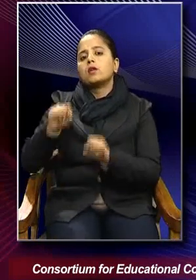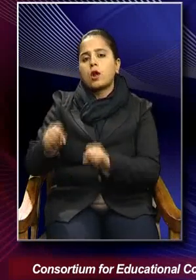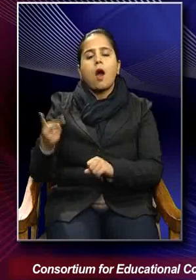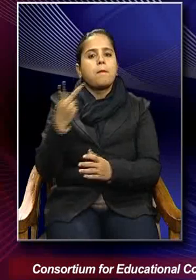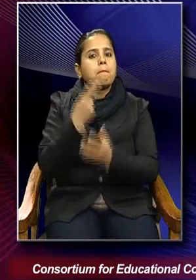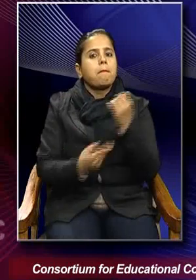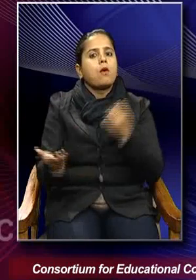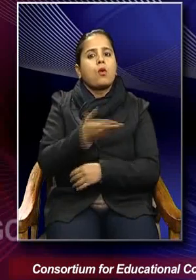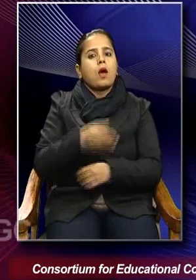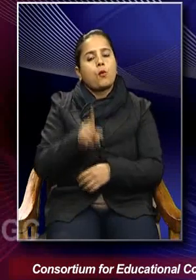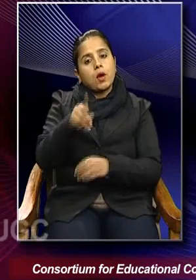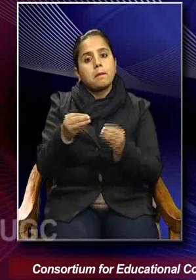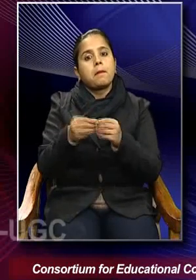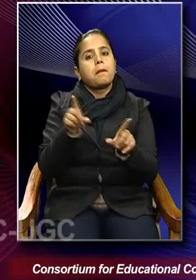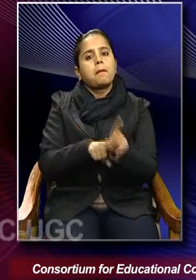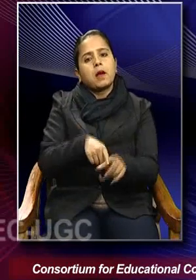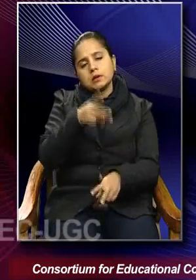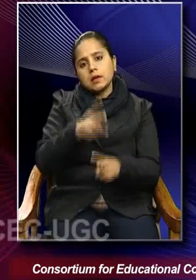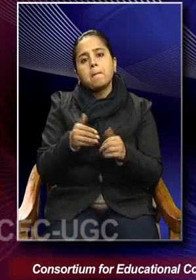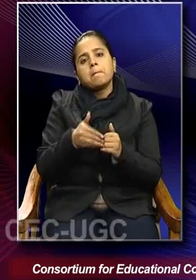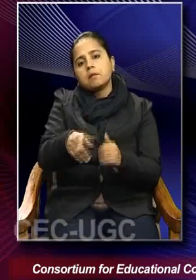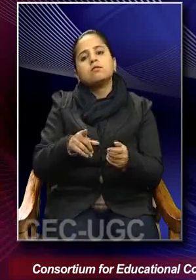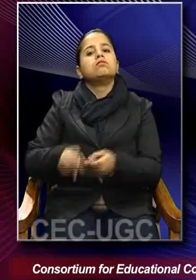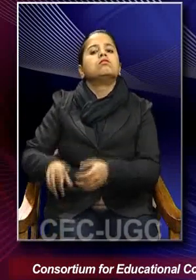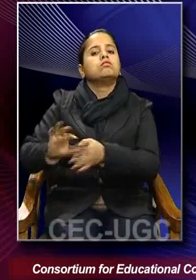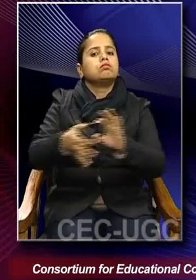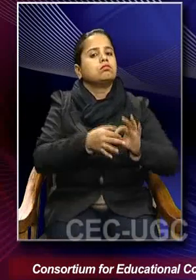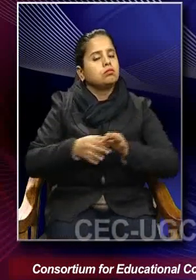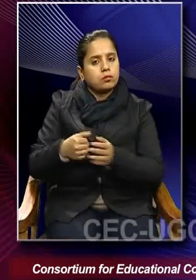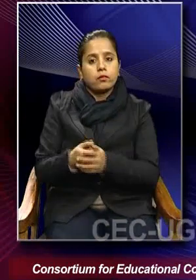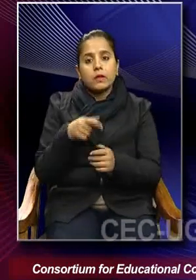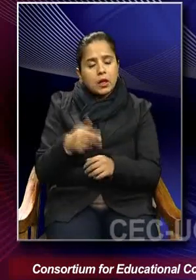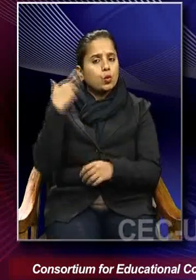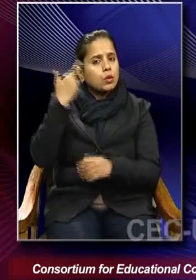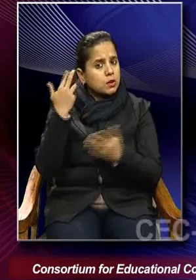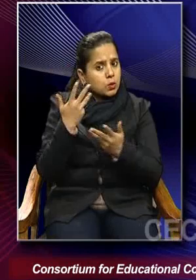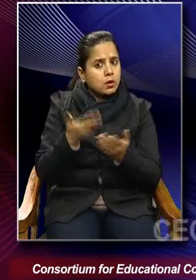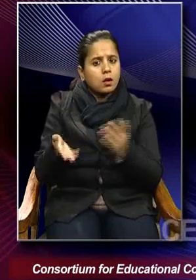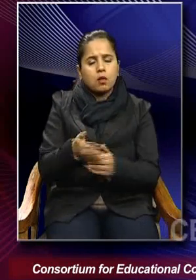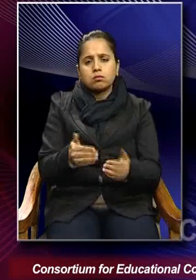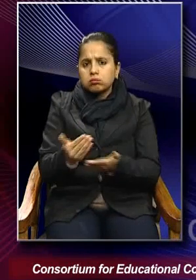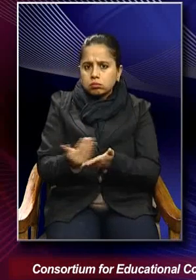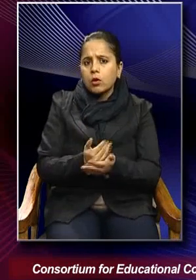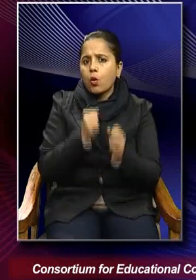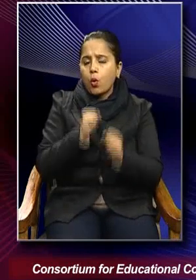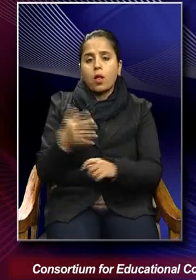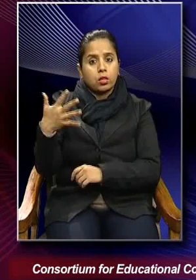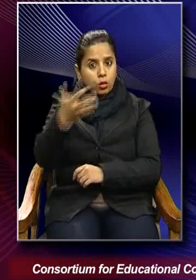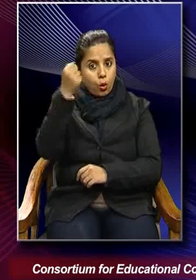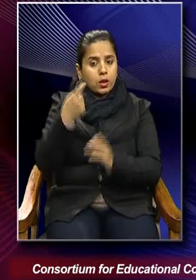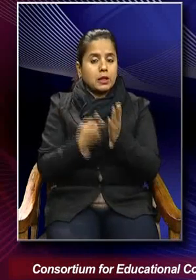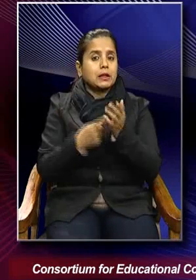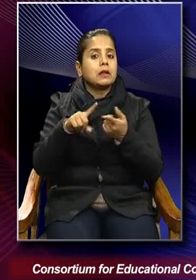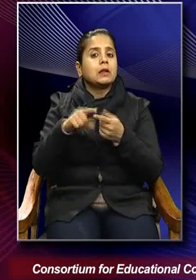were kept at bay by this alliance. And, uh, therefore, this conservative authoritarian regime,